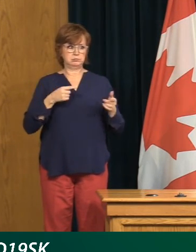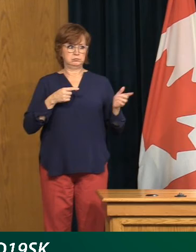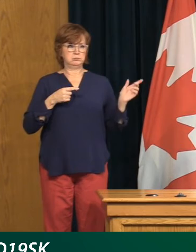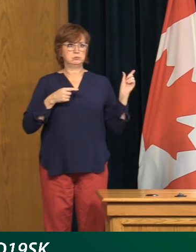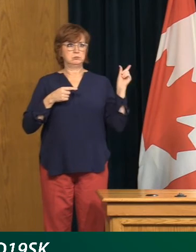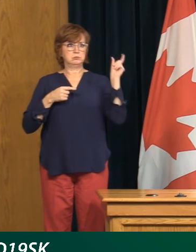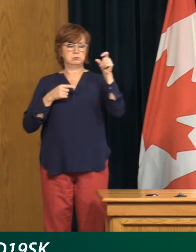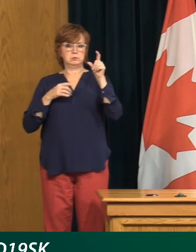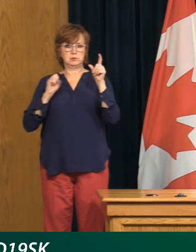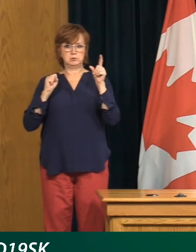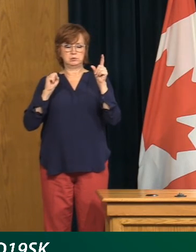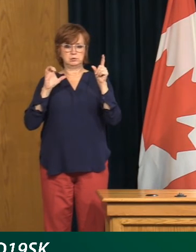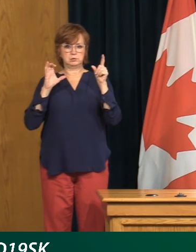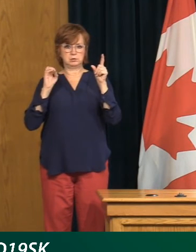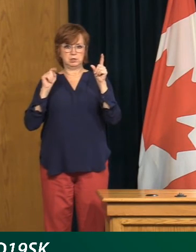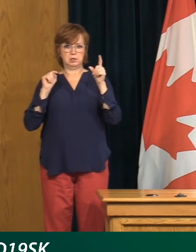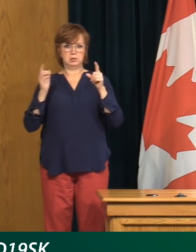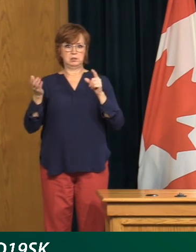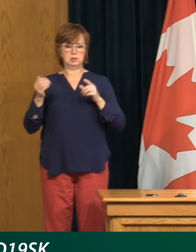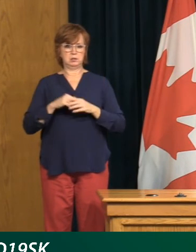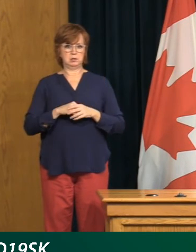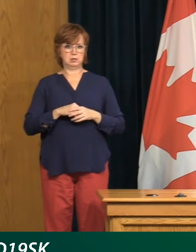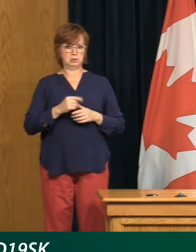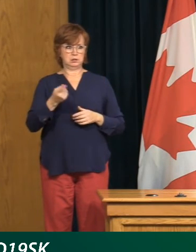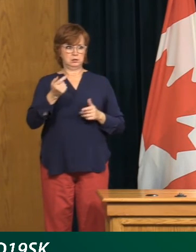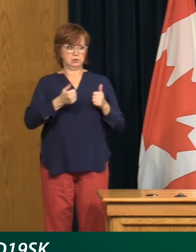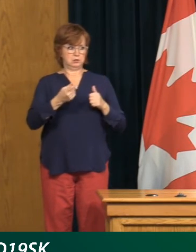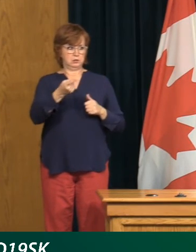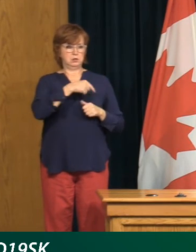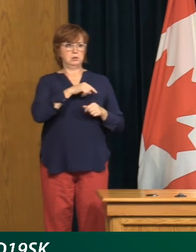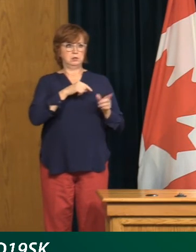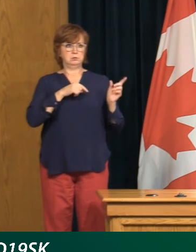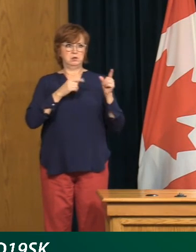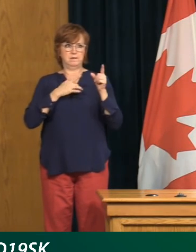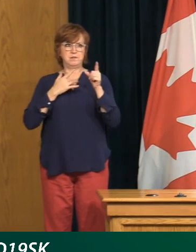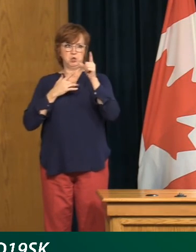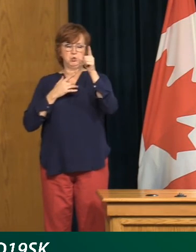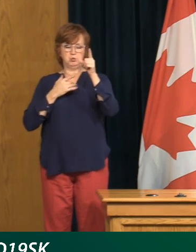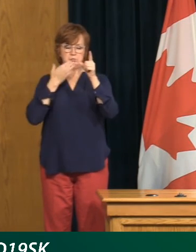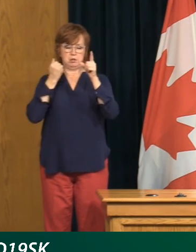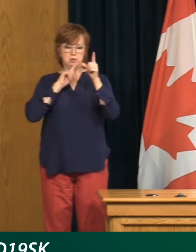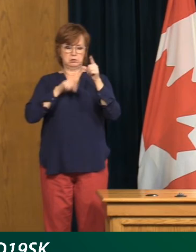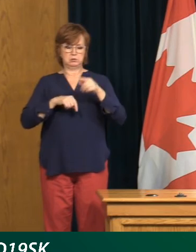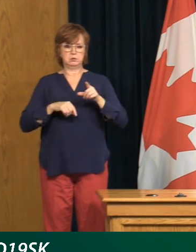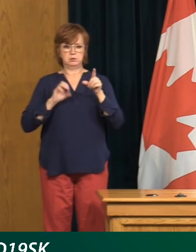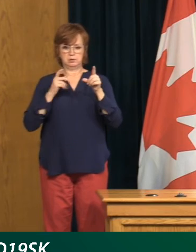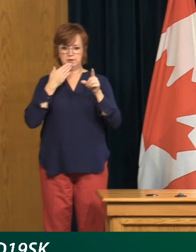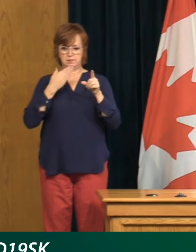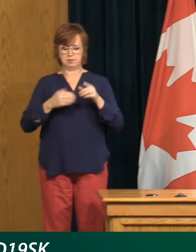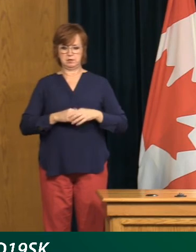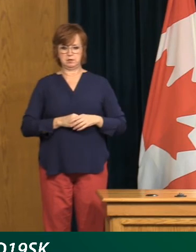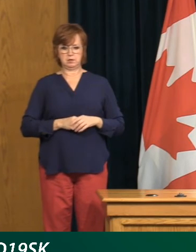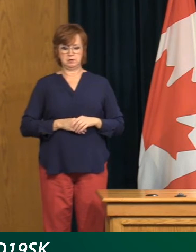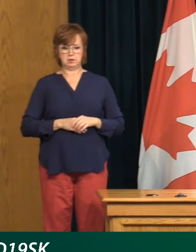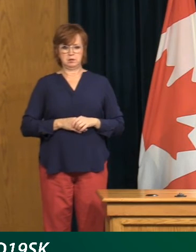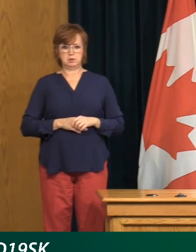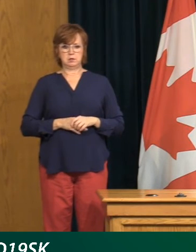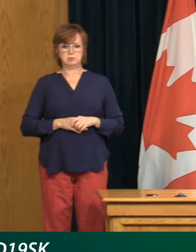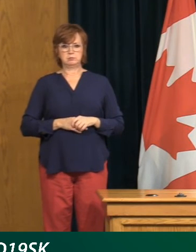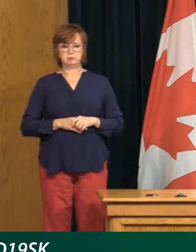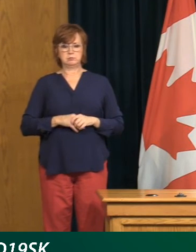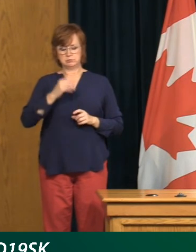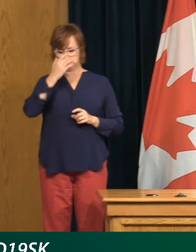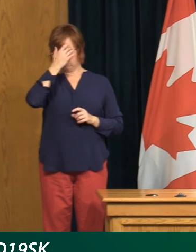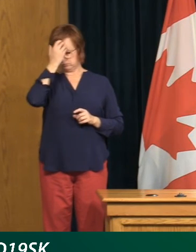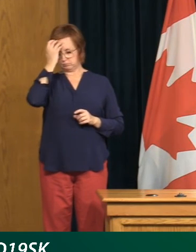Mr. Livingston, do hear that? Sorry, Dr. Shahab, did you want to start? No, I think if you could speak to that, thanks. Okay, sure. So again,